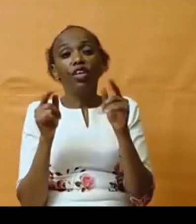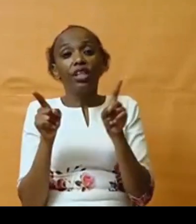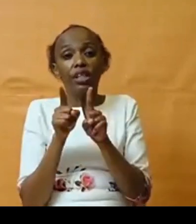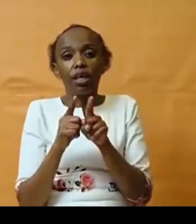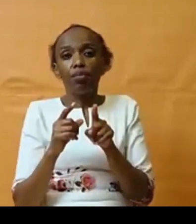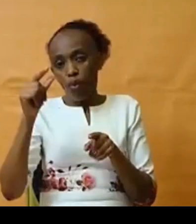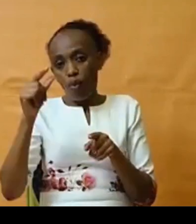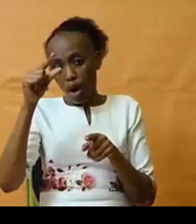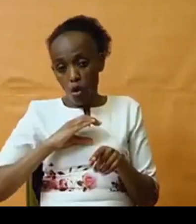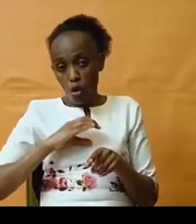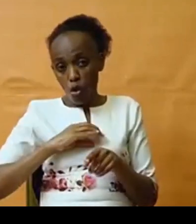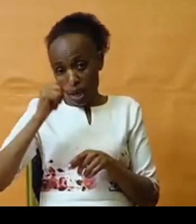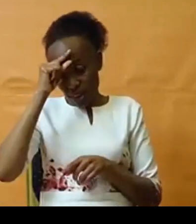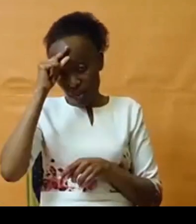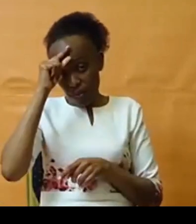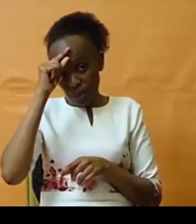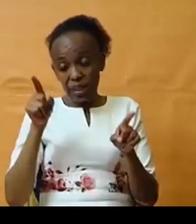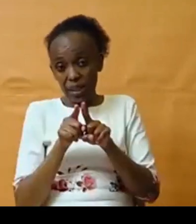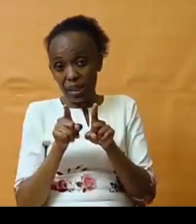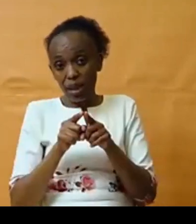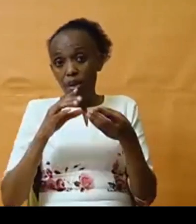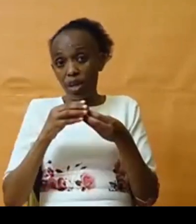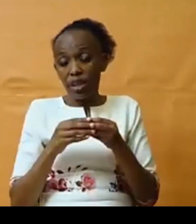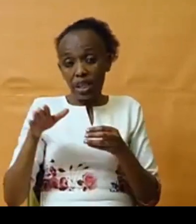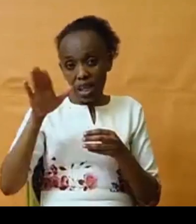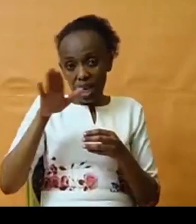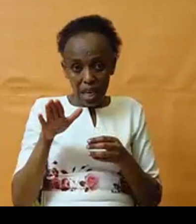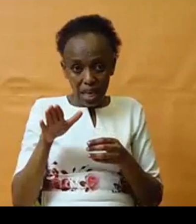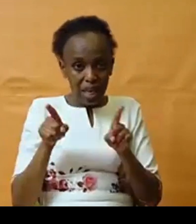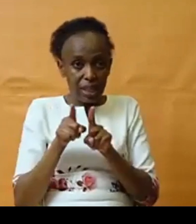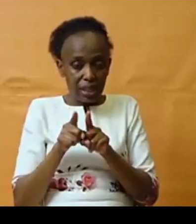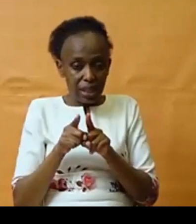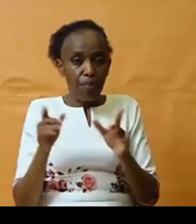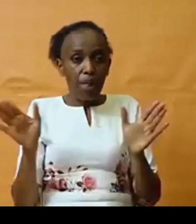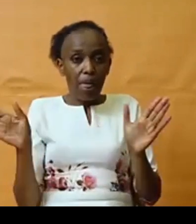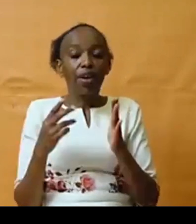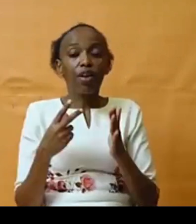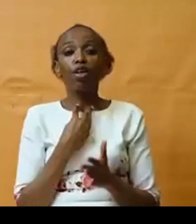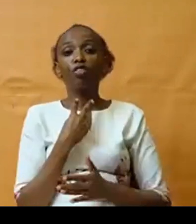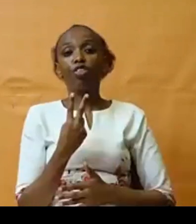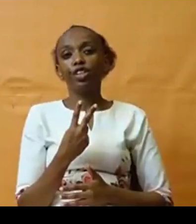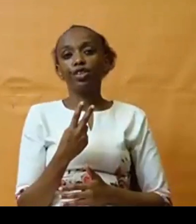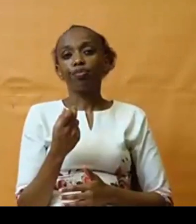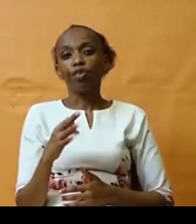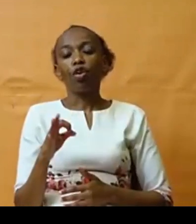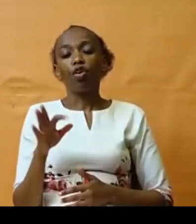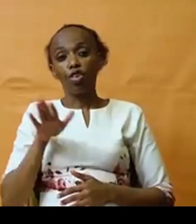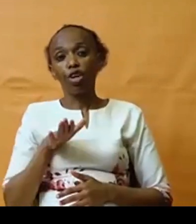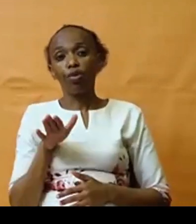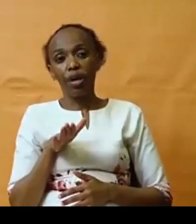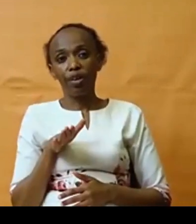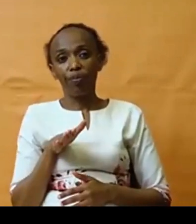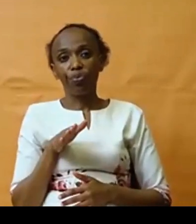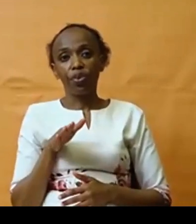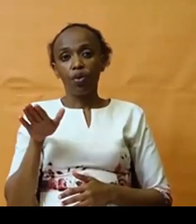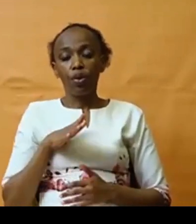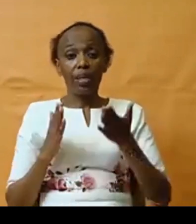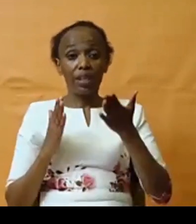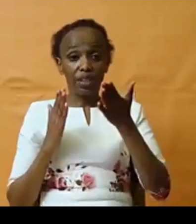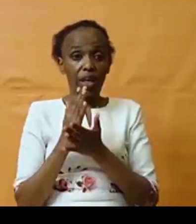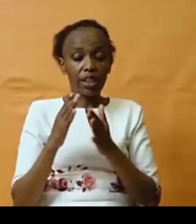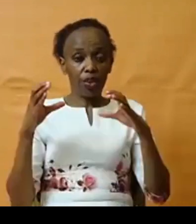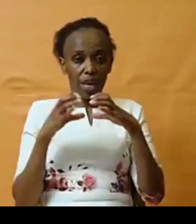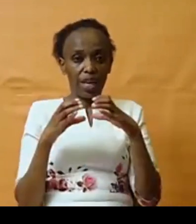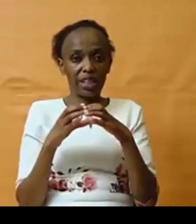governments are creating space and facilitating the voice of women's rights organizations